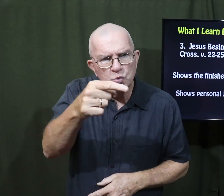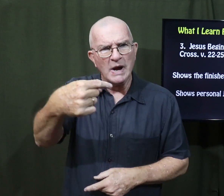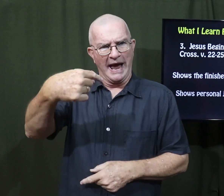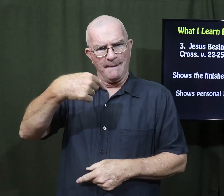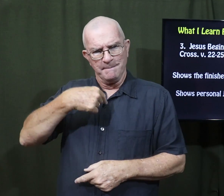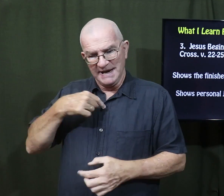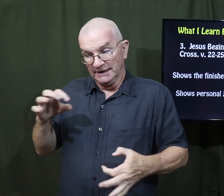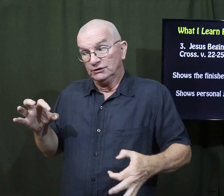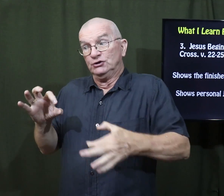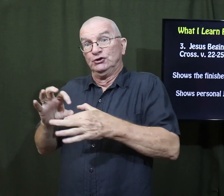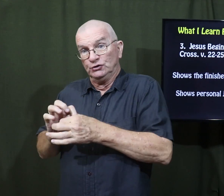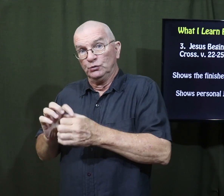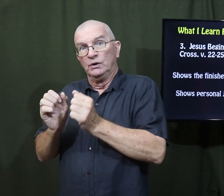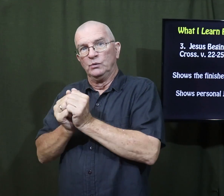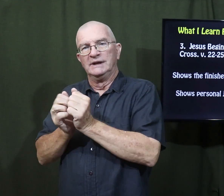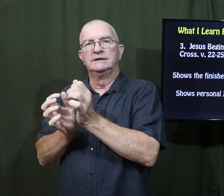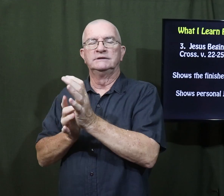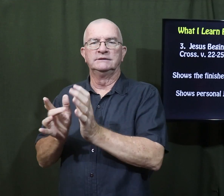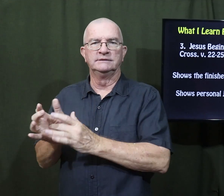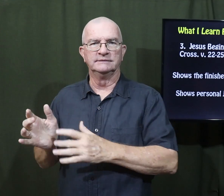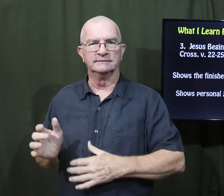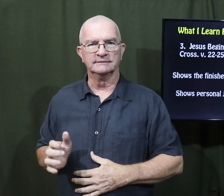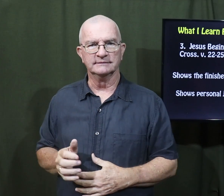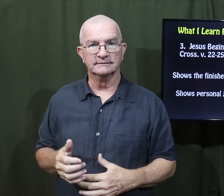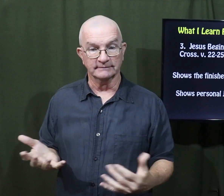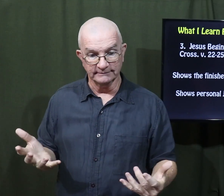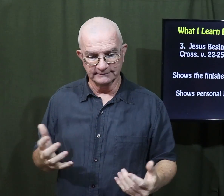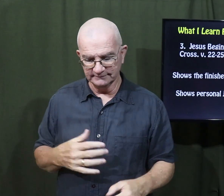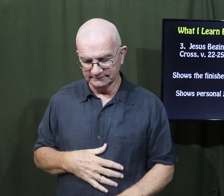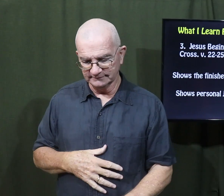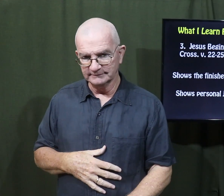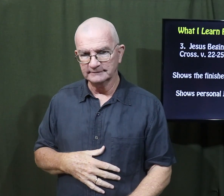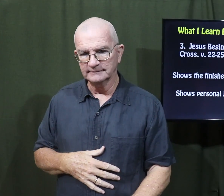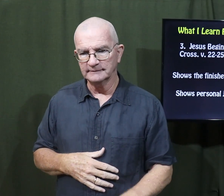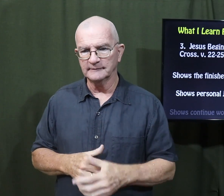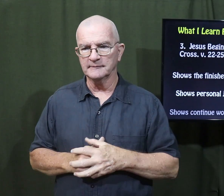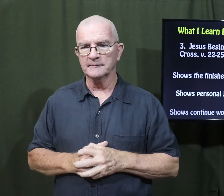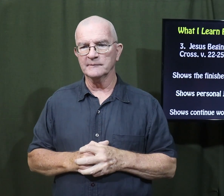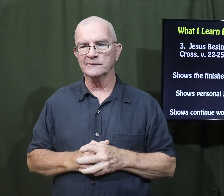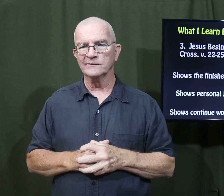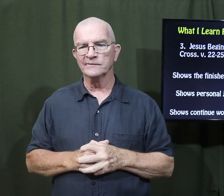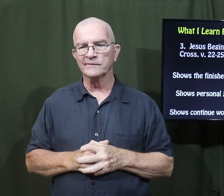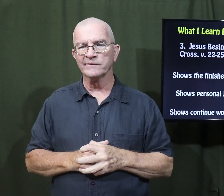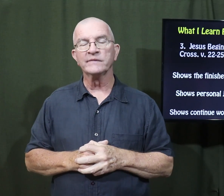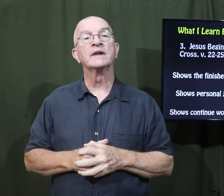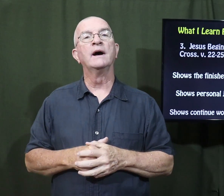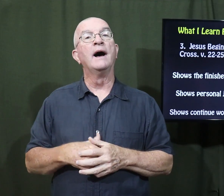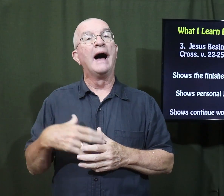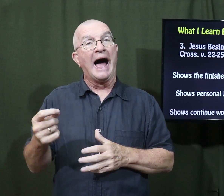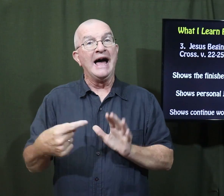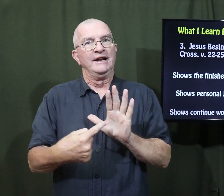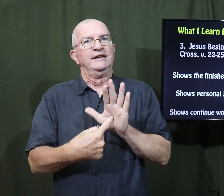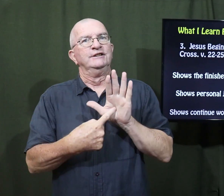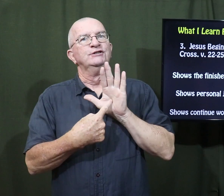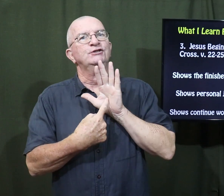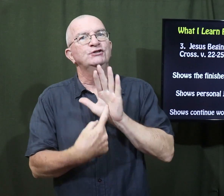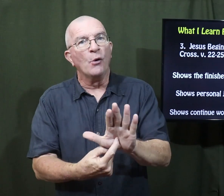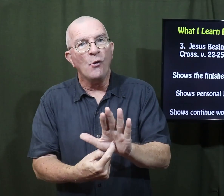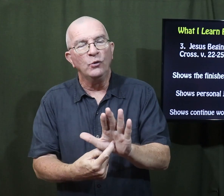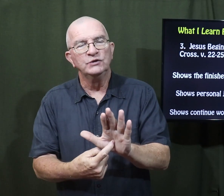but you and I personally joined with Jesus. And it